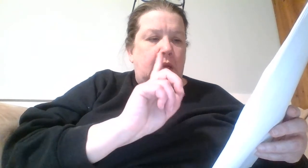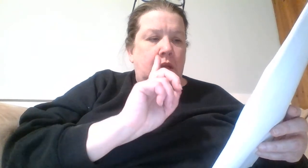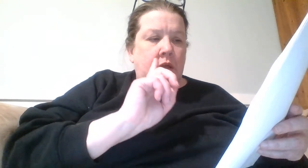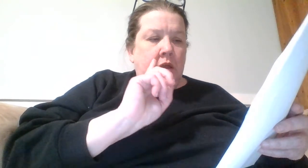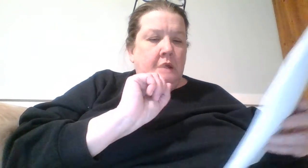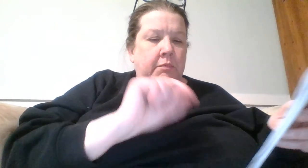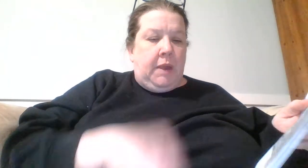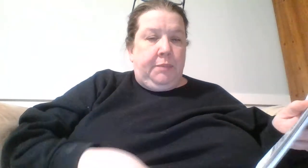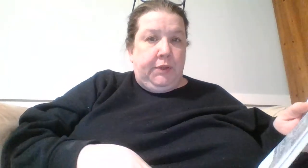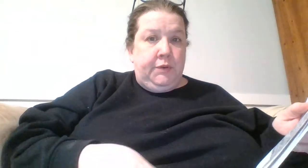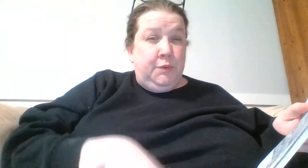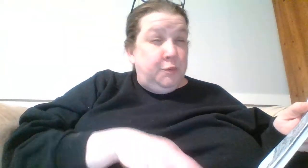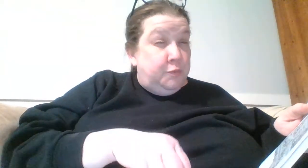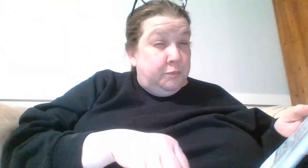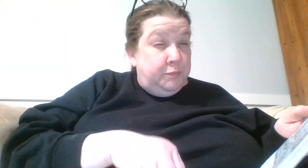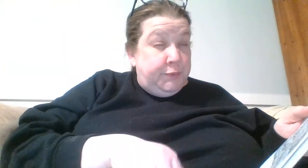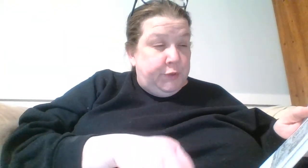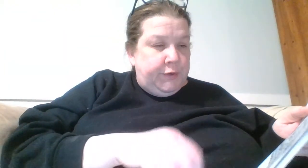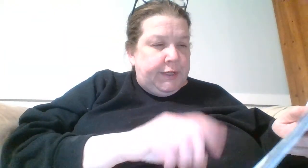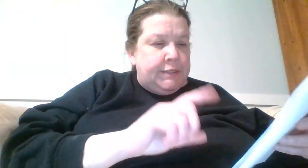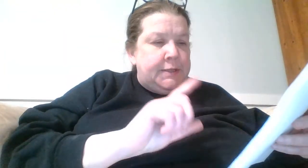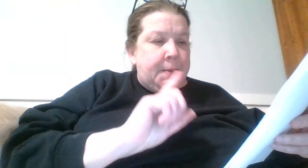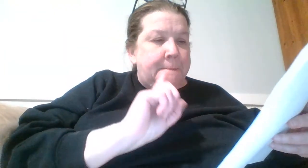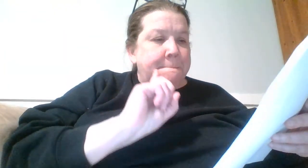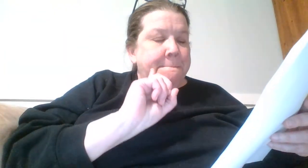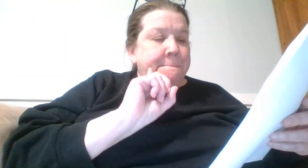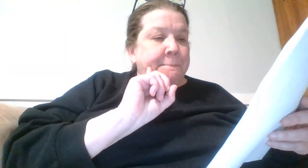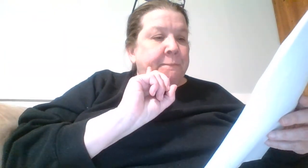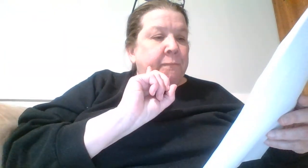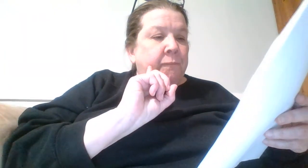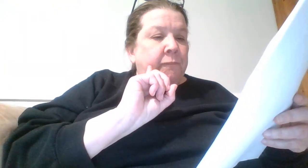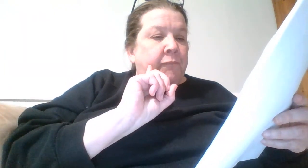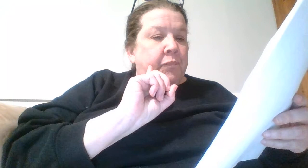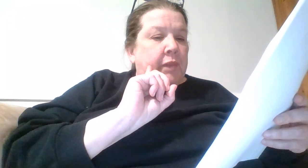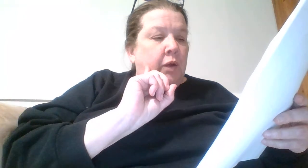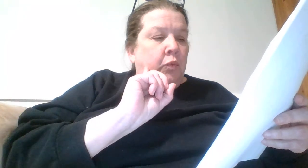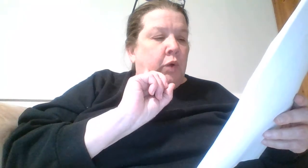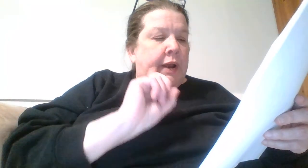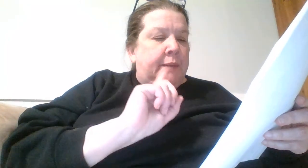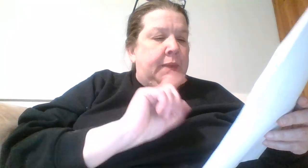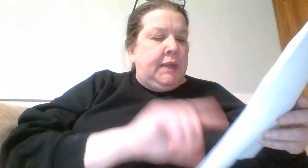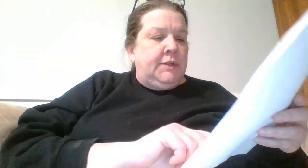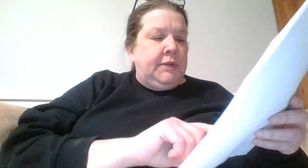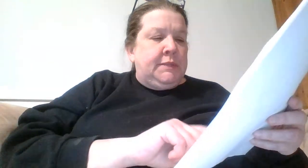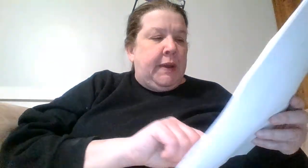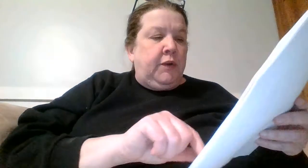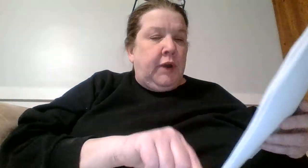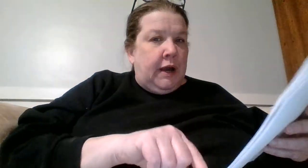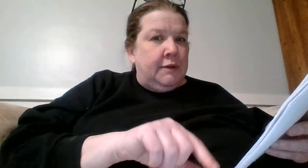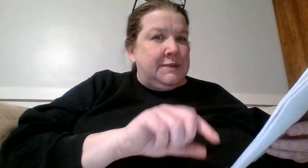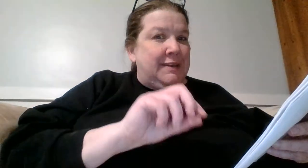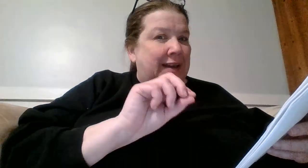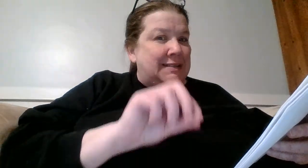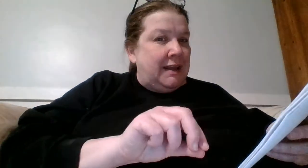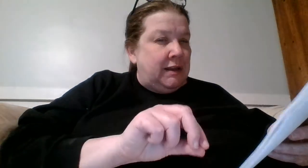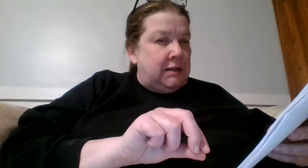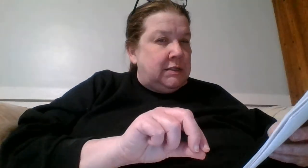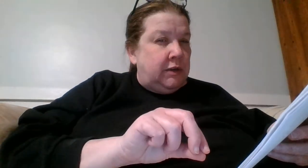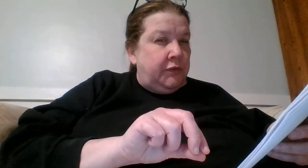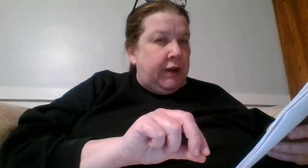my blue blue greens what I may do is my crowns like I said in a silvery